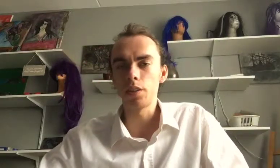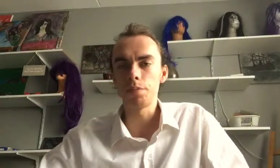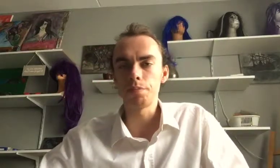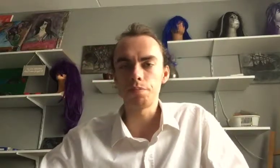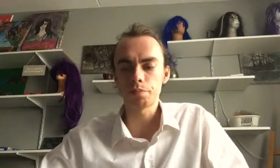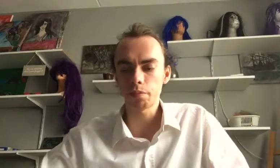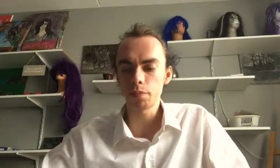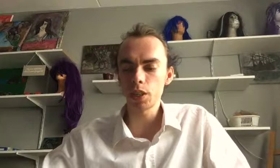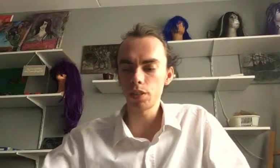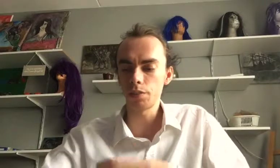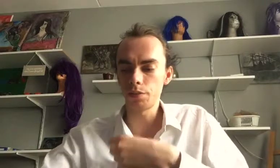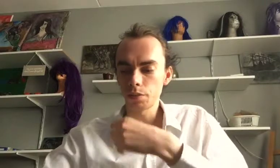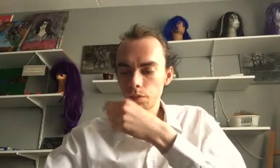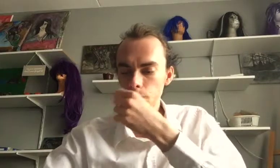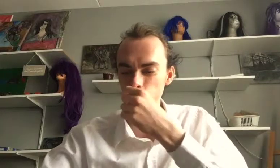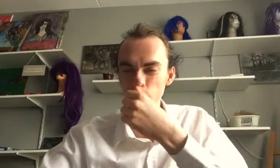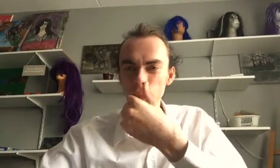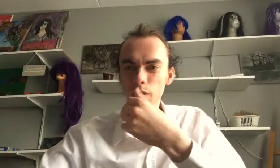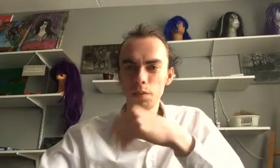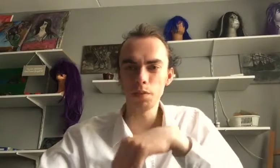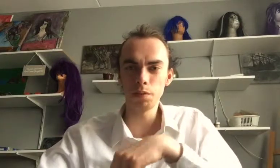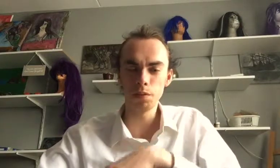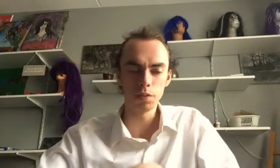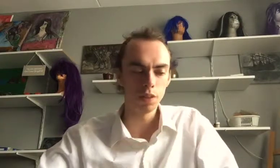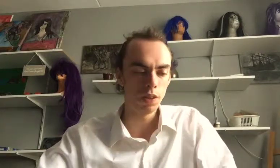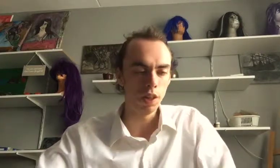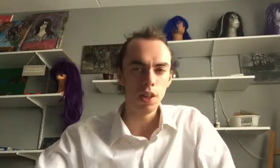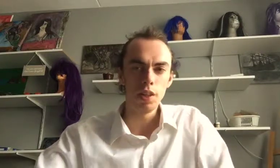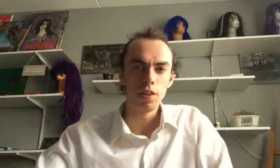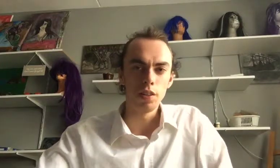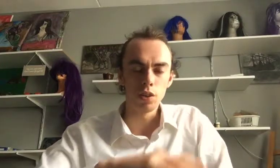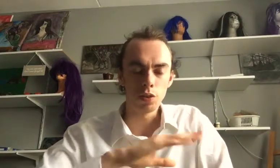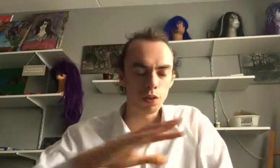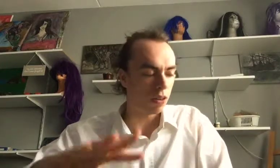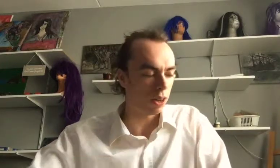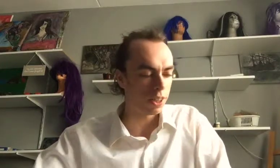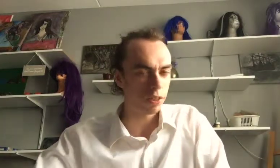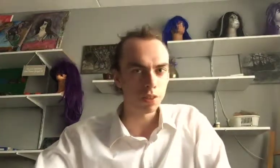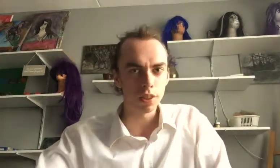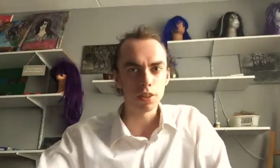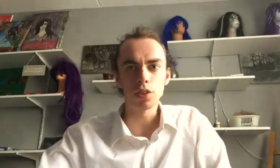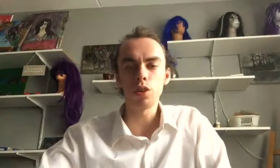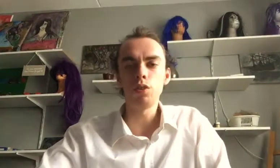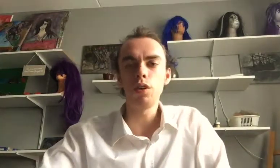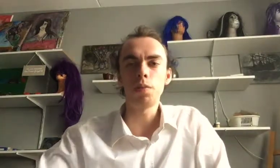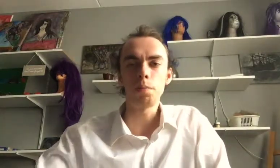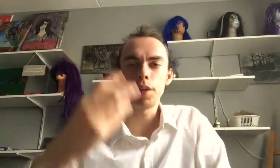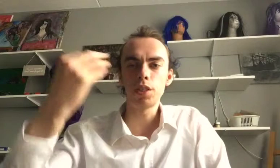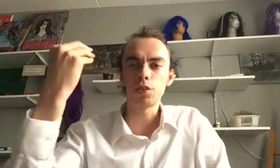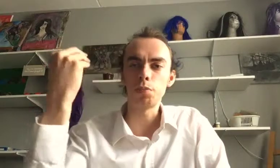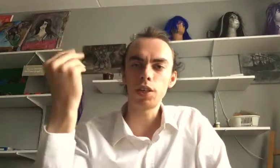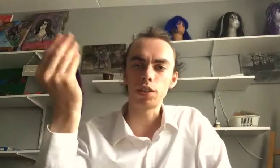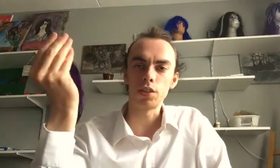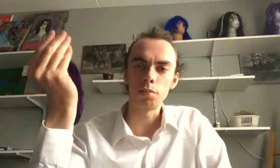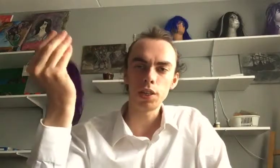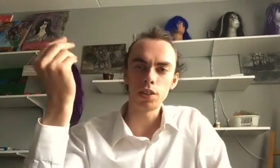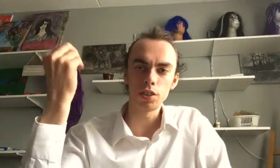the rest of that is all based on medicines